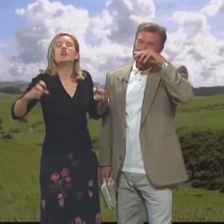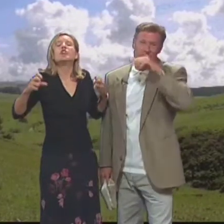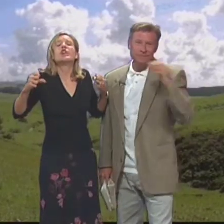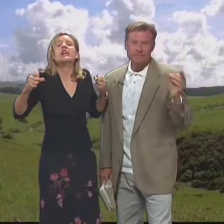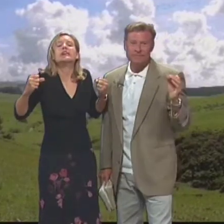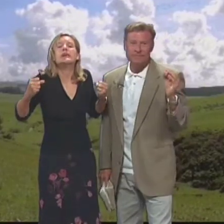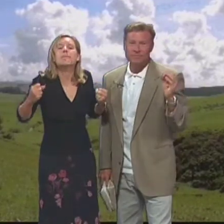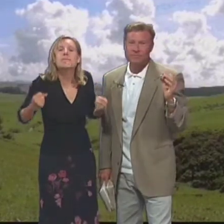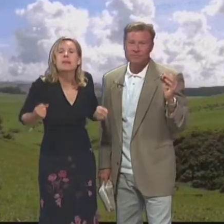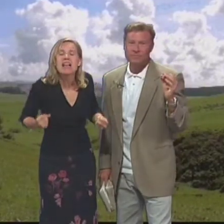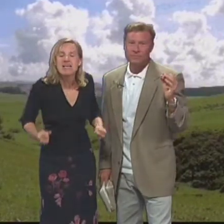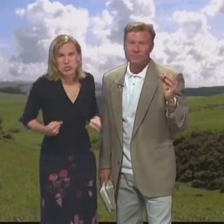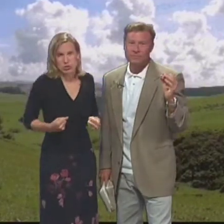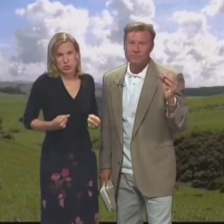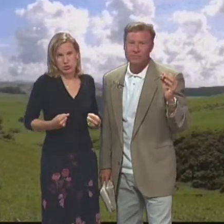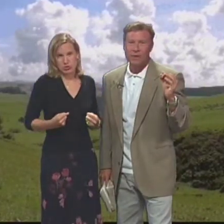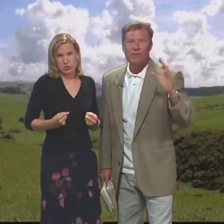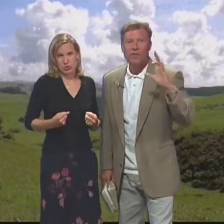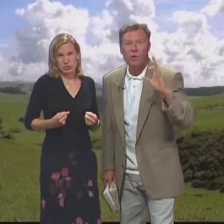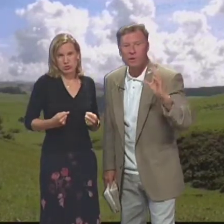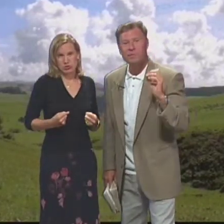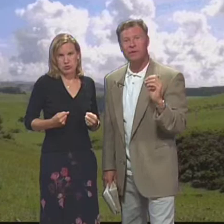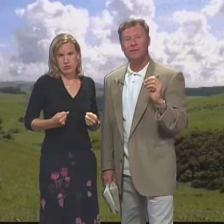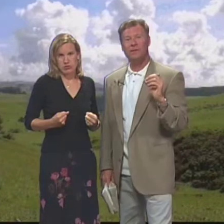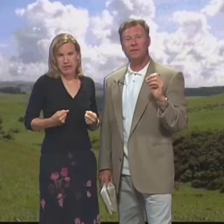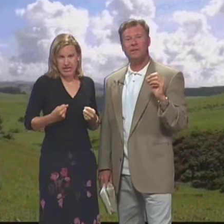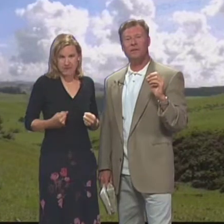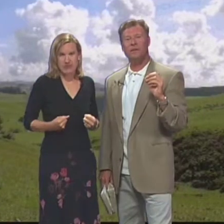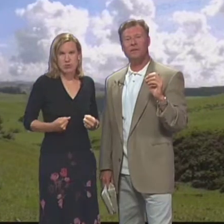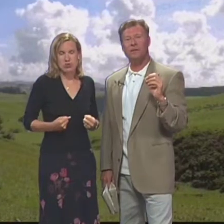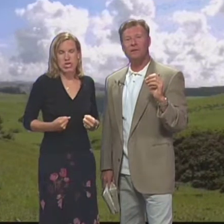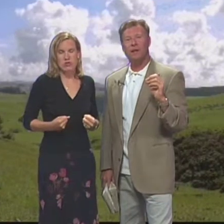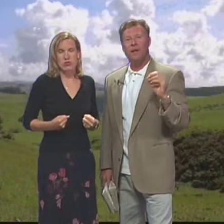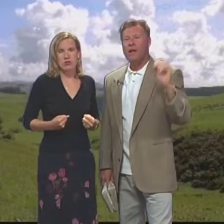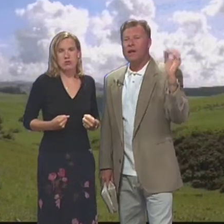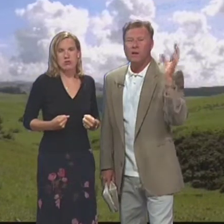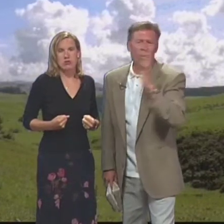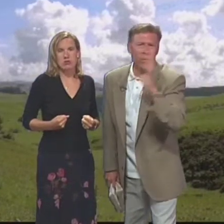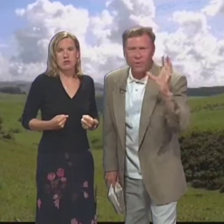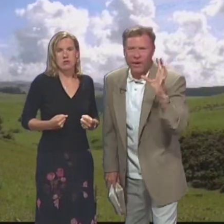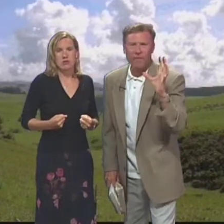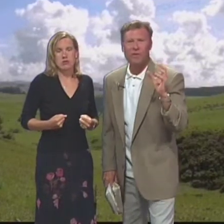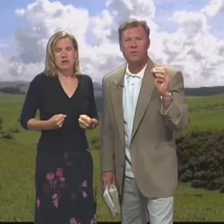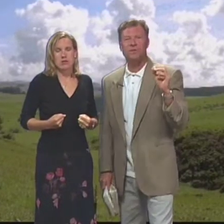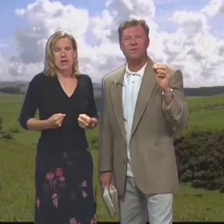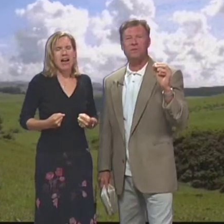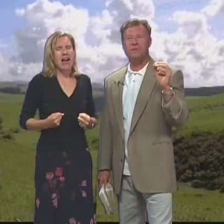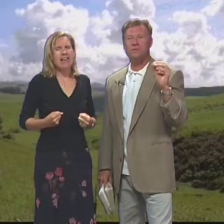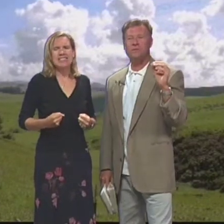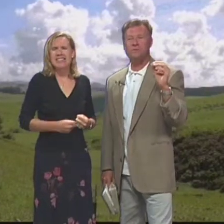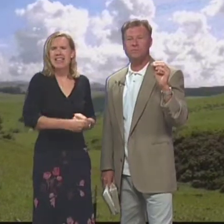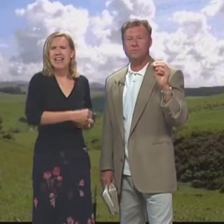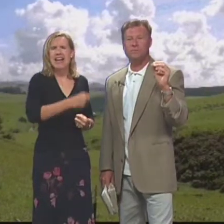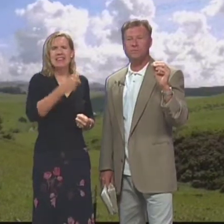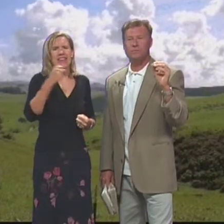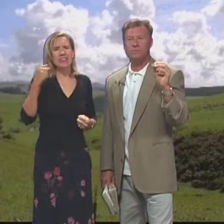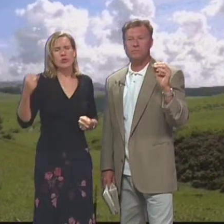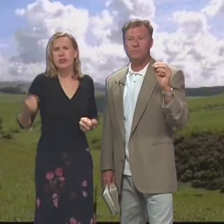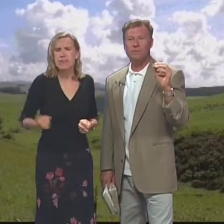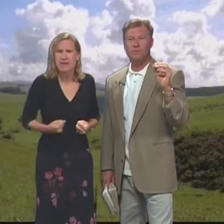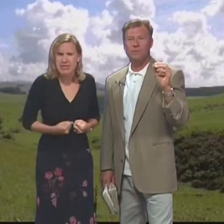ama encontrar reemplazos For the Holy Spirit Para el Espíritu Santo Oh, they love those substitutes Ay, les